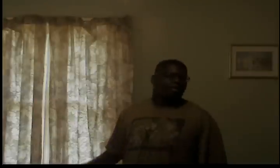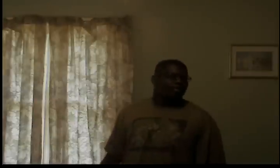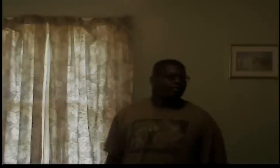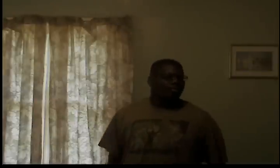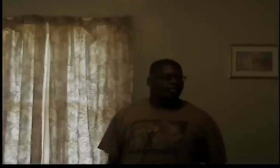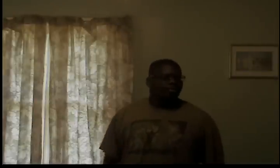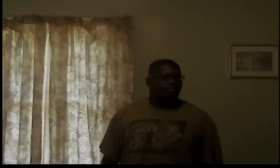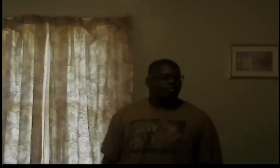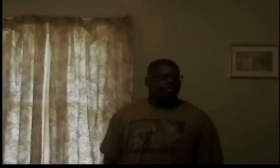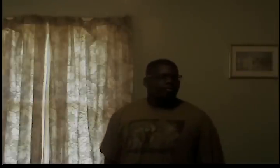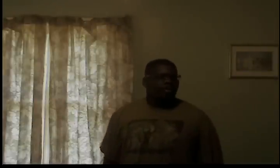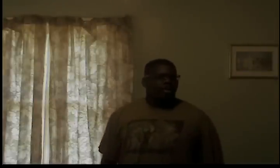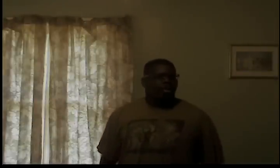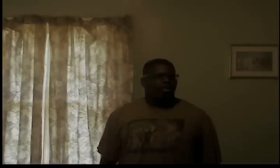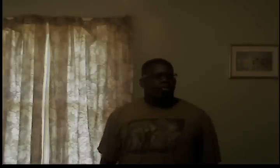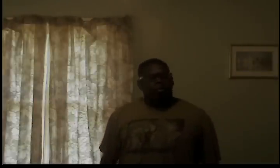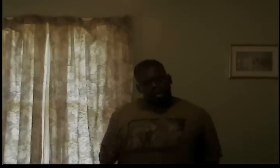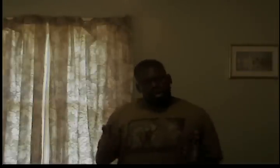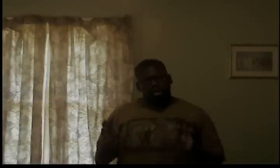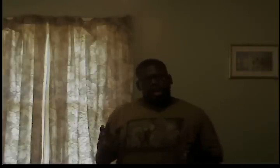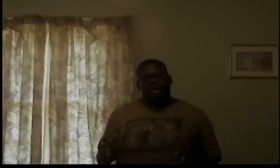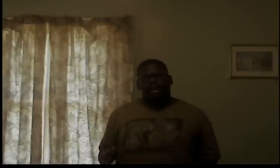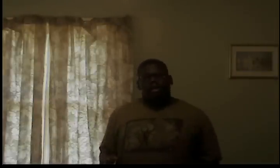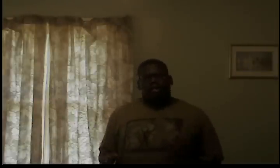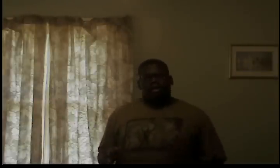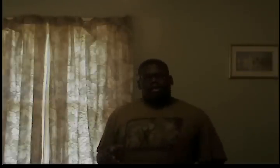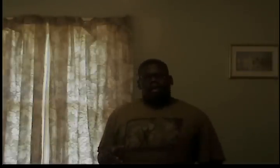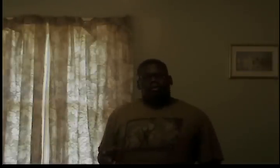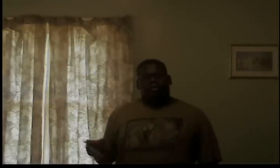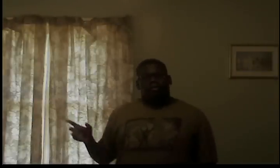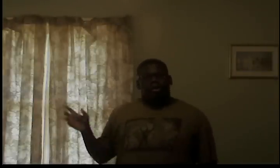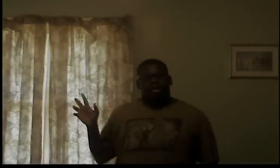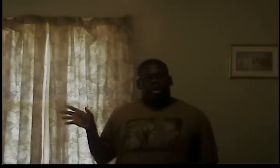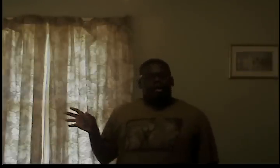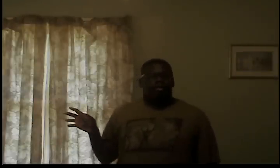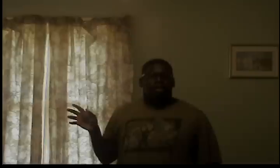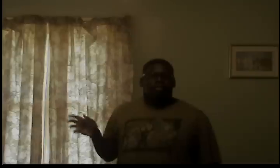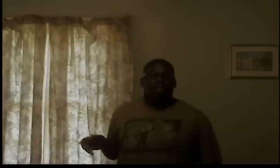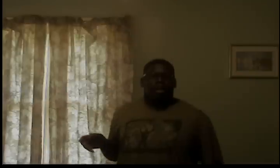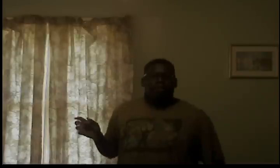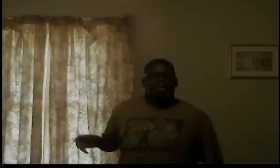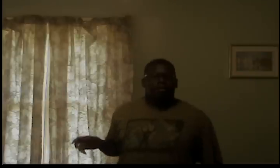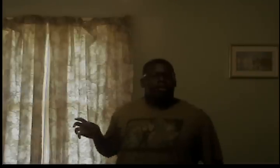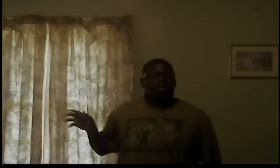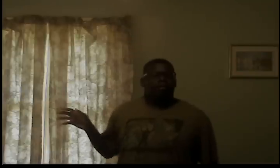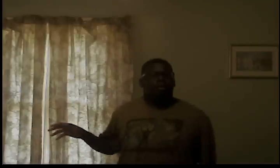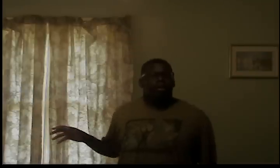what they're saying is is that when a child commits suicide because of air and air bullying